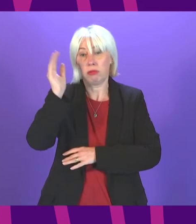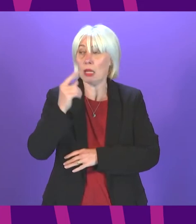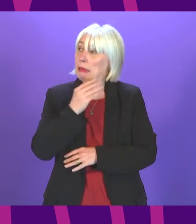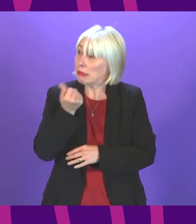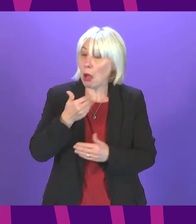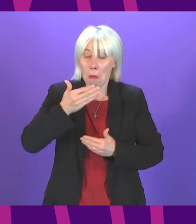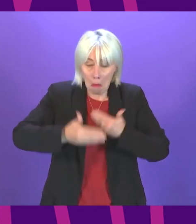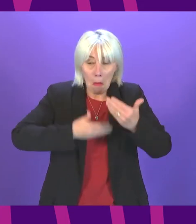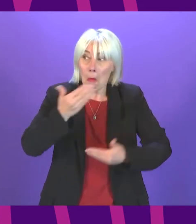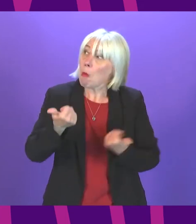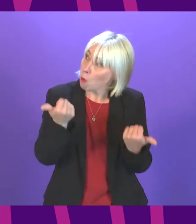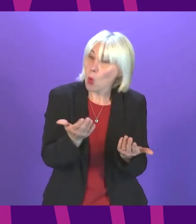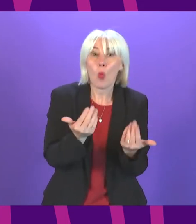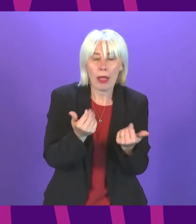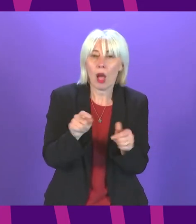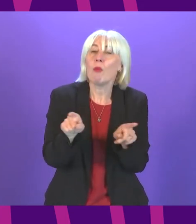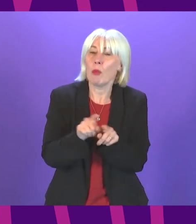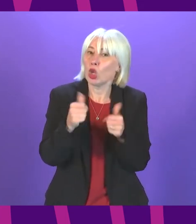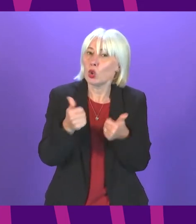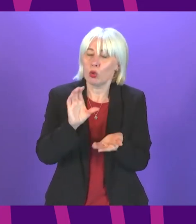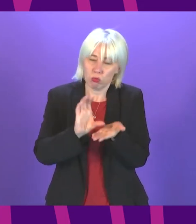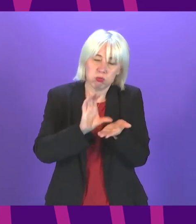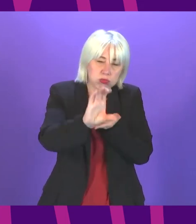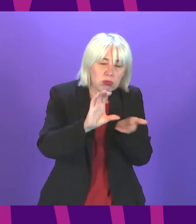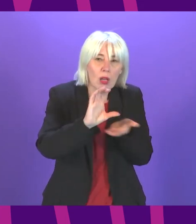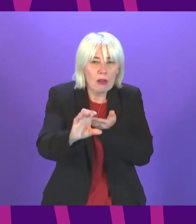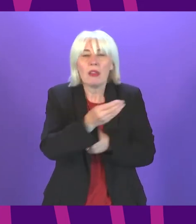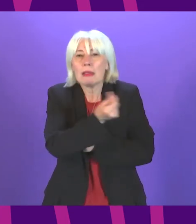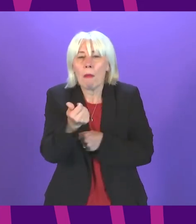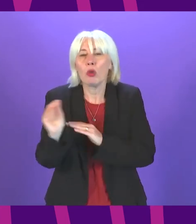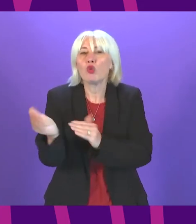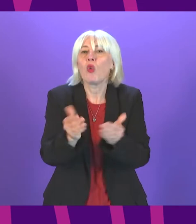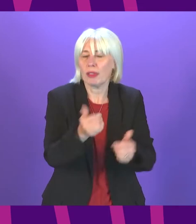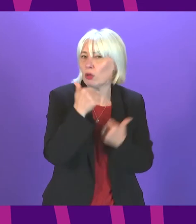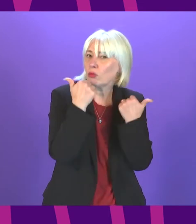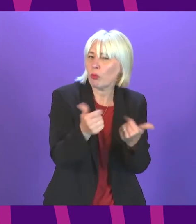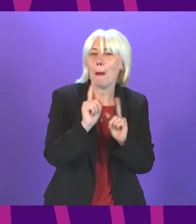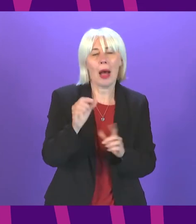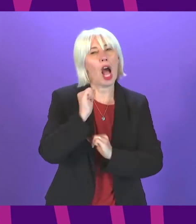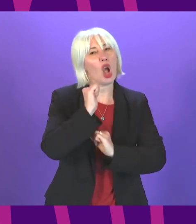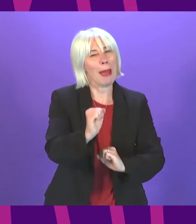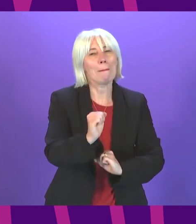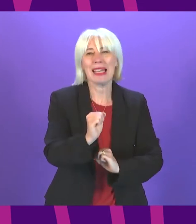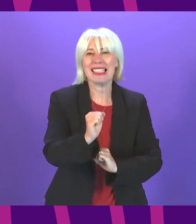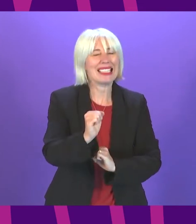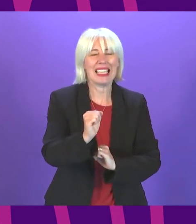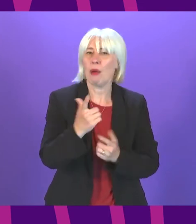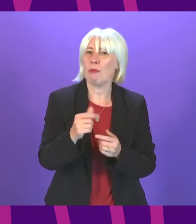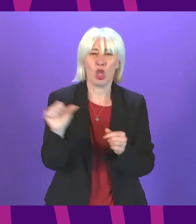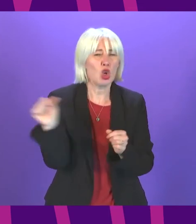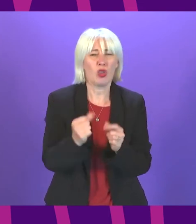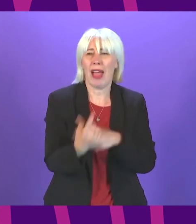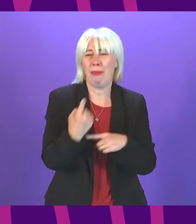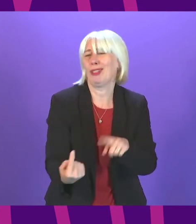welcome not least the investment in our frontline services but these commitments are frankly long overdue